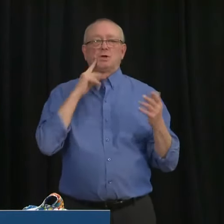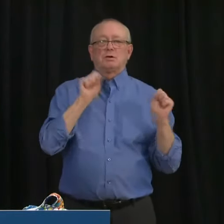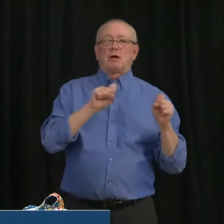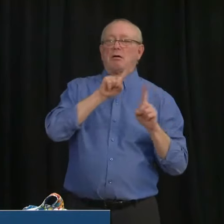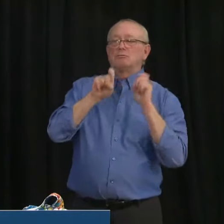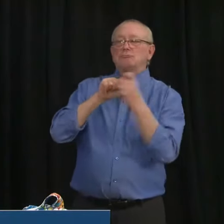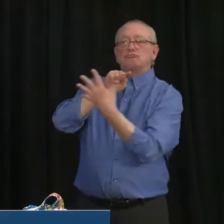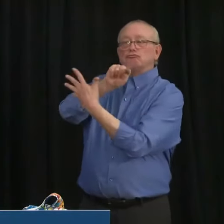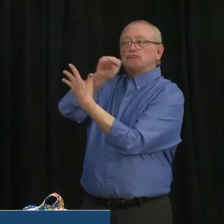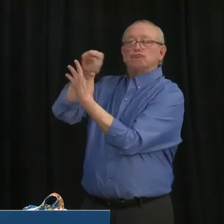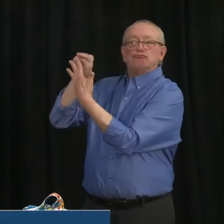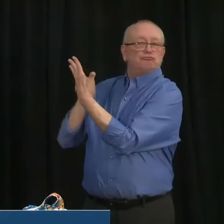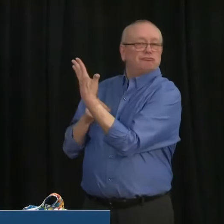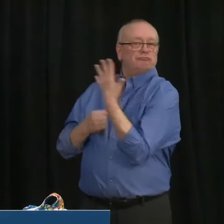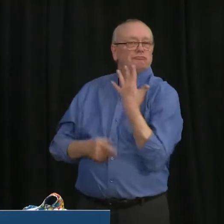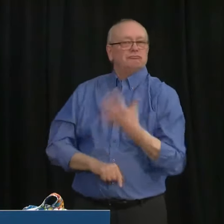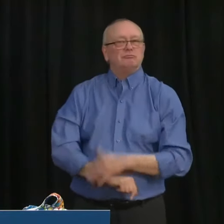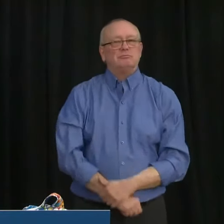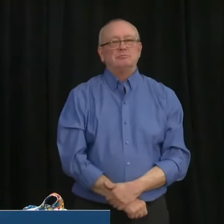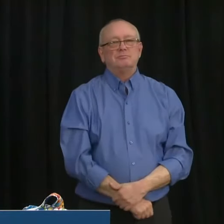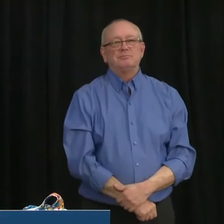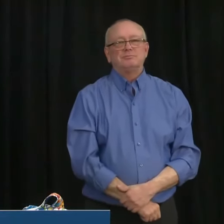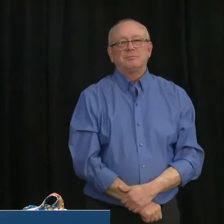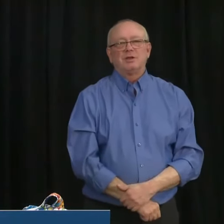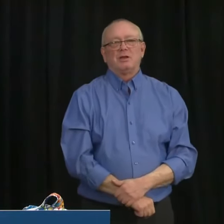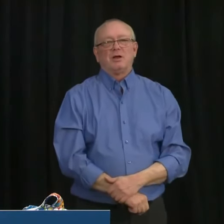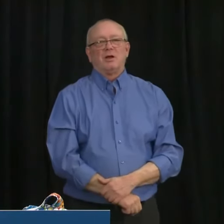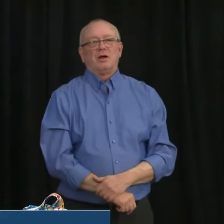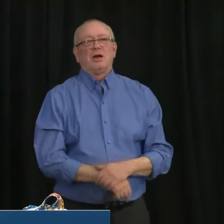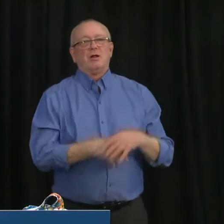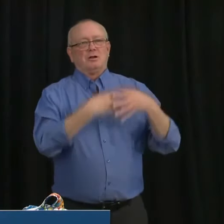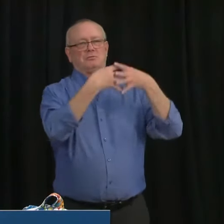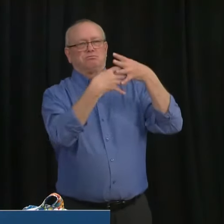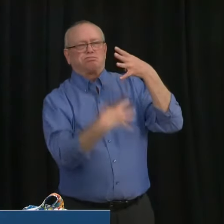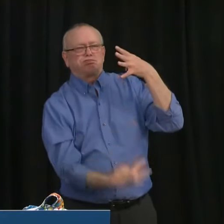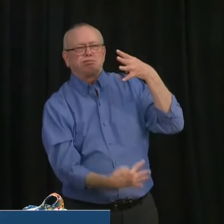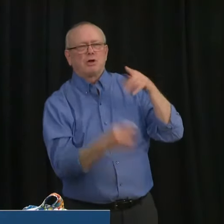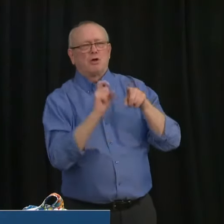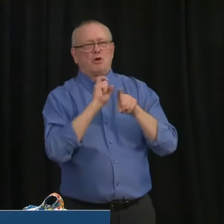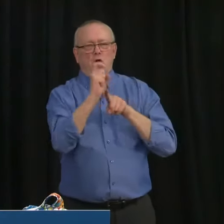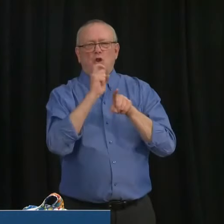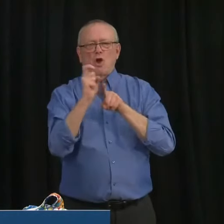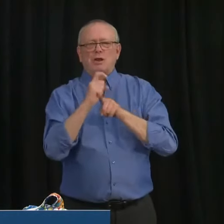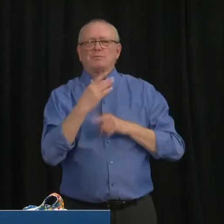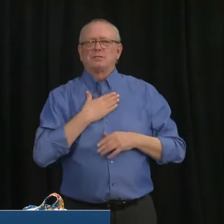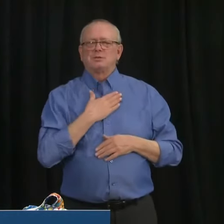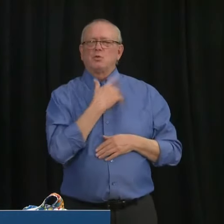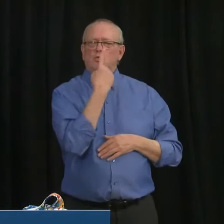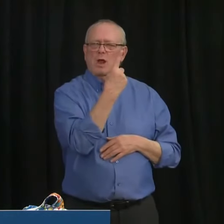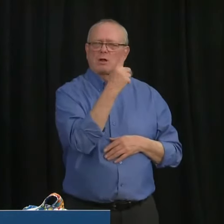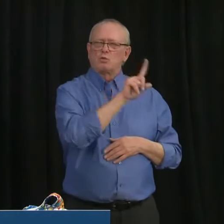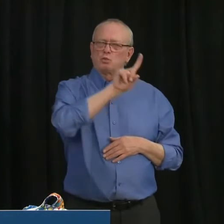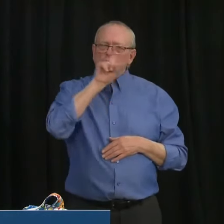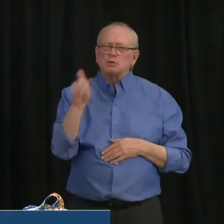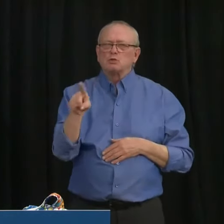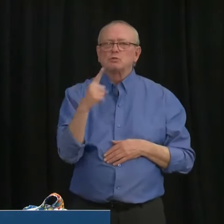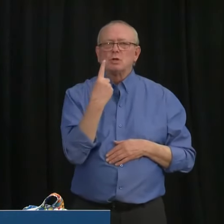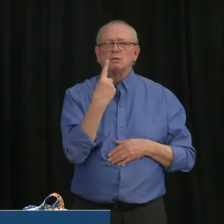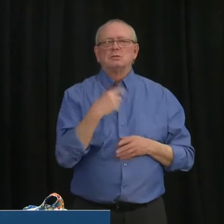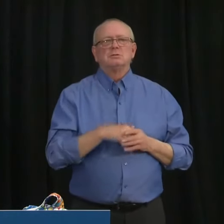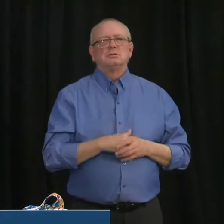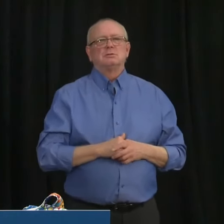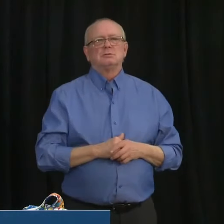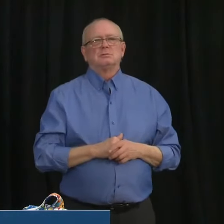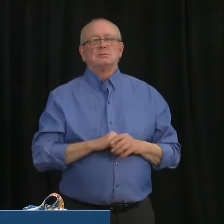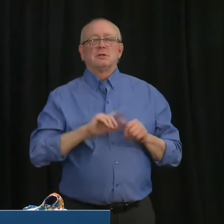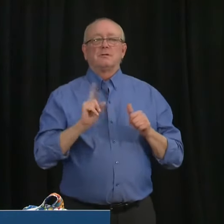to. We have a lot of callers on the lines today so please be brief and limit yourself to one question. Operator, can you please put through the first caller?